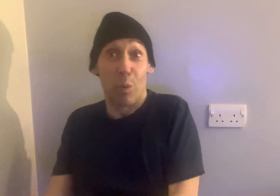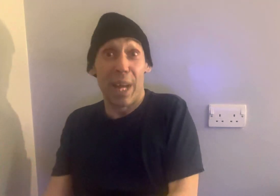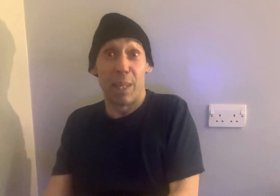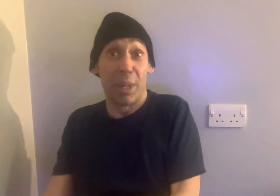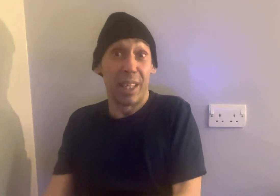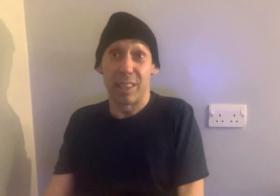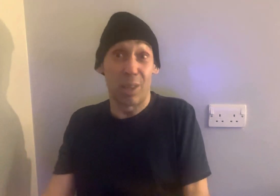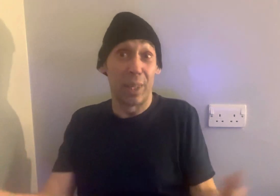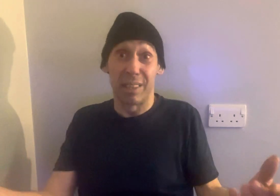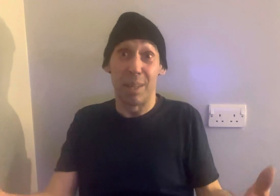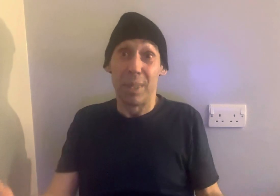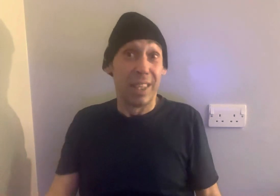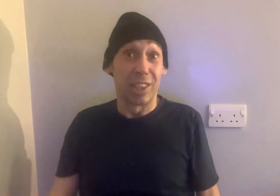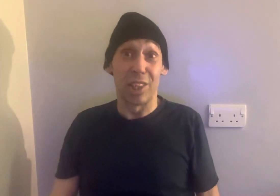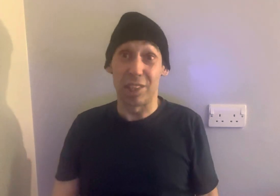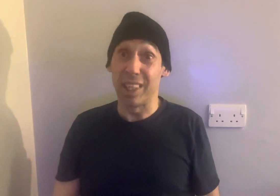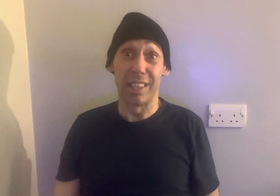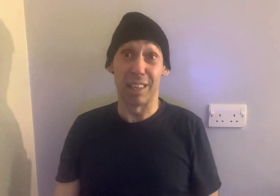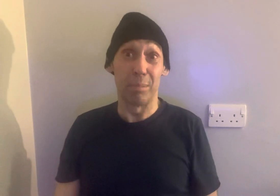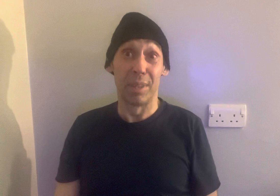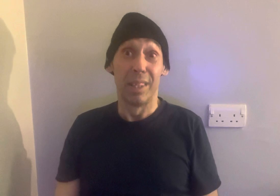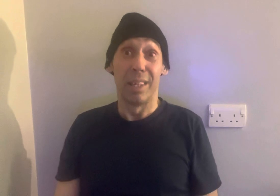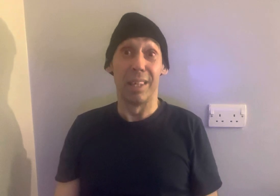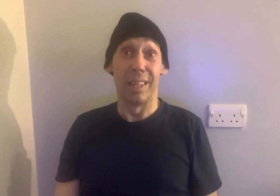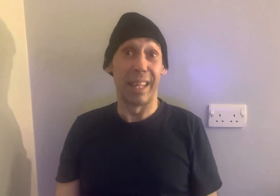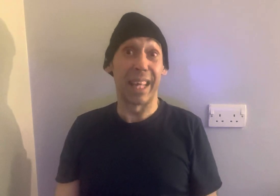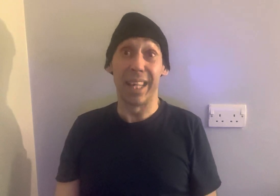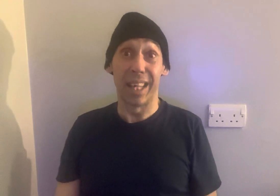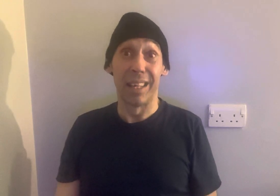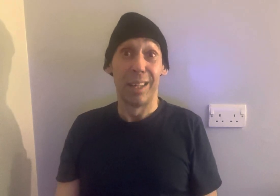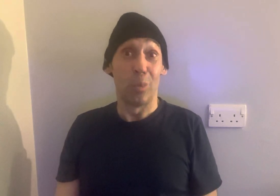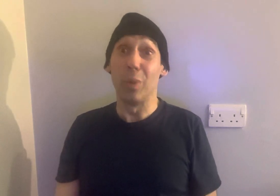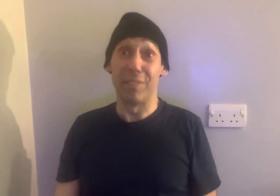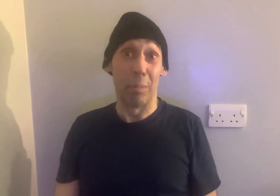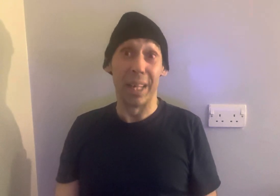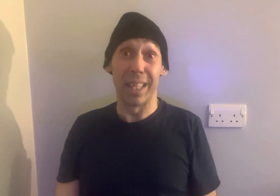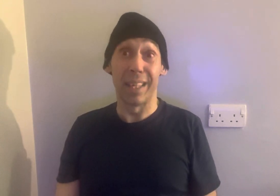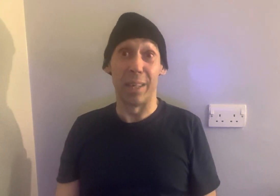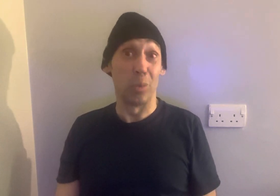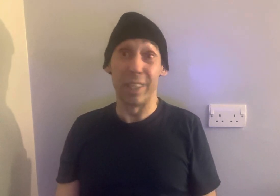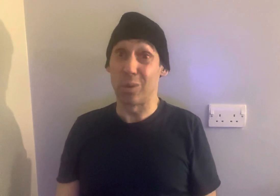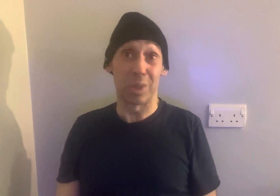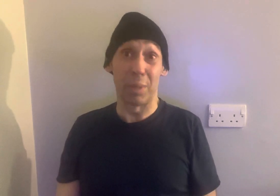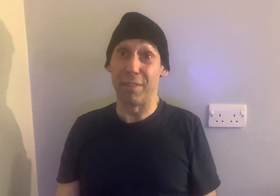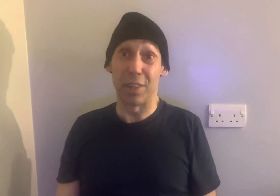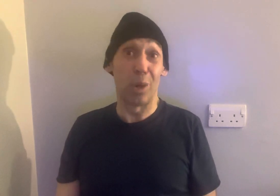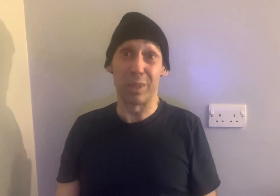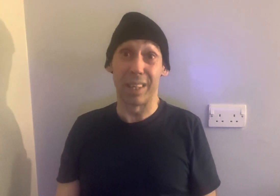away, but it so ends up that she ends up legging it with the money and all he talks about for the whole sentence